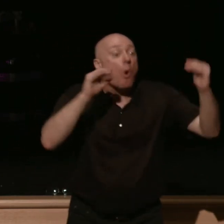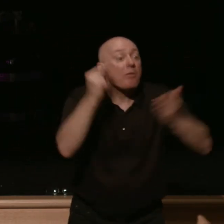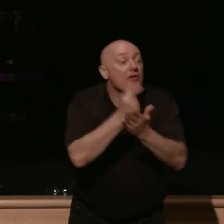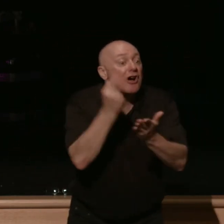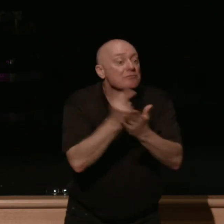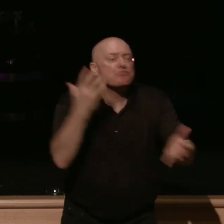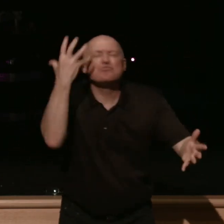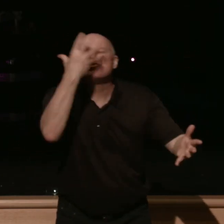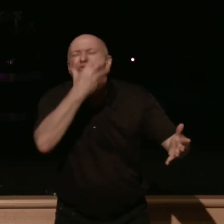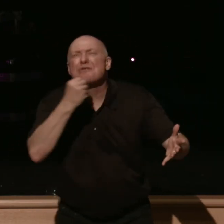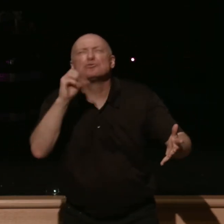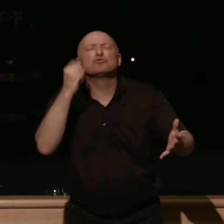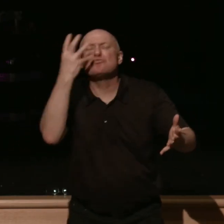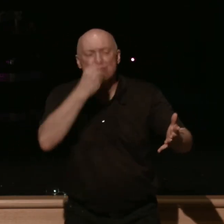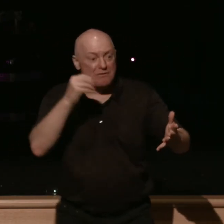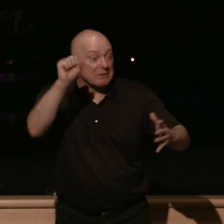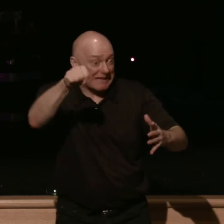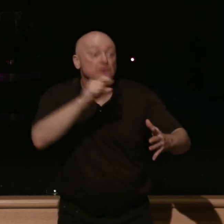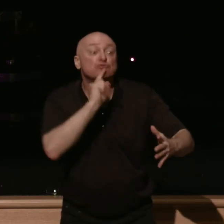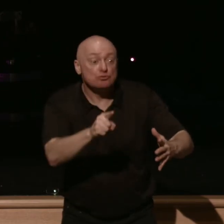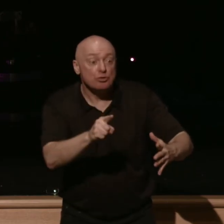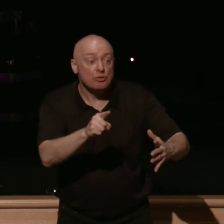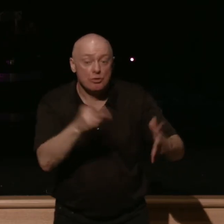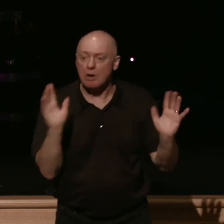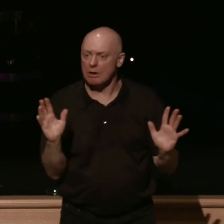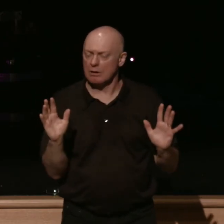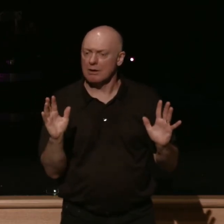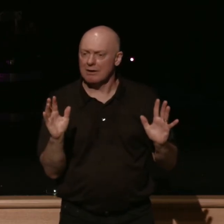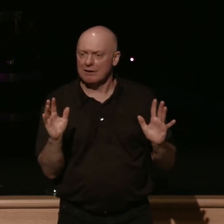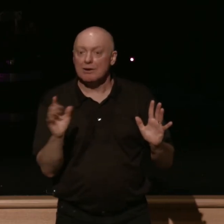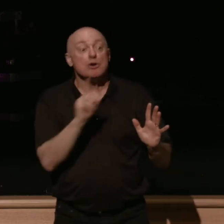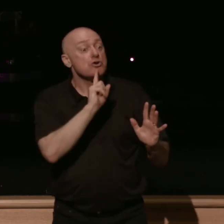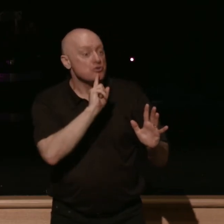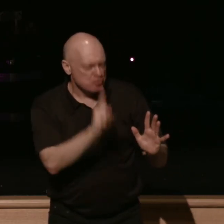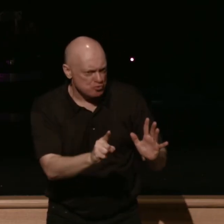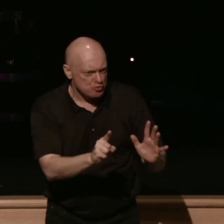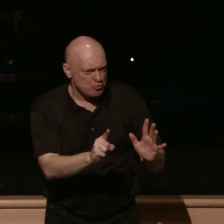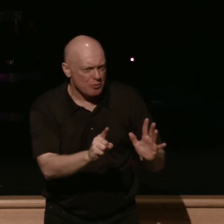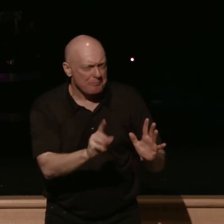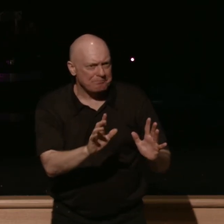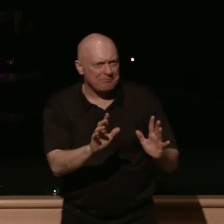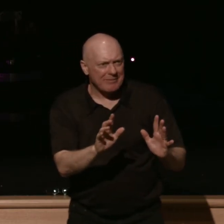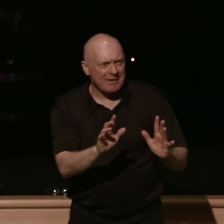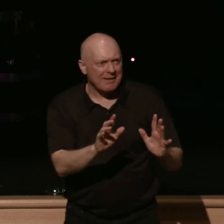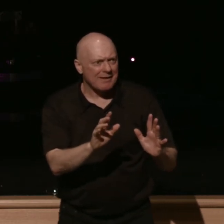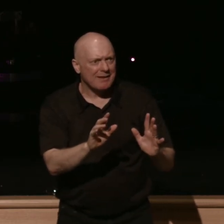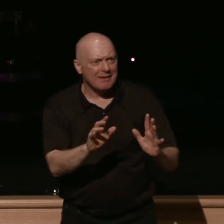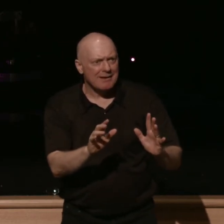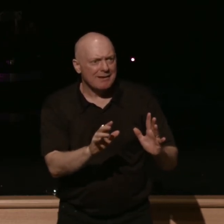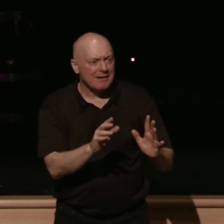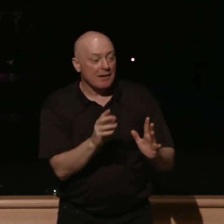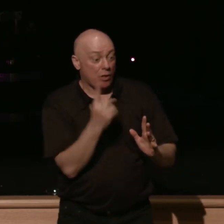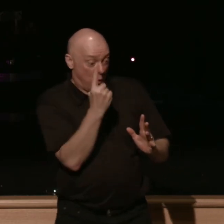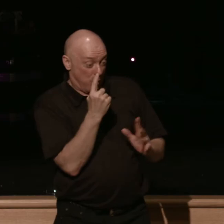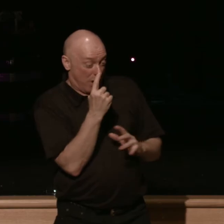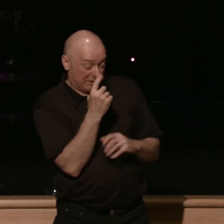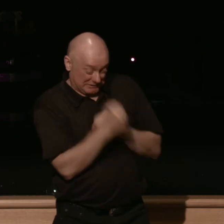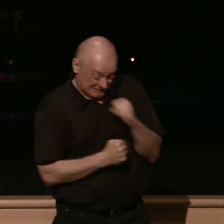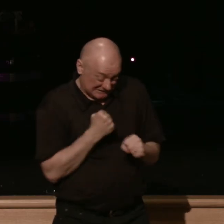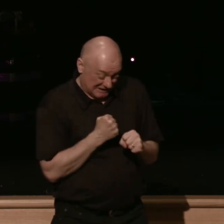beautiful so beautiful yes it's true just as we it's definitely true that the one who suffers the greatest injustices in all of our